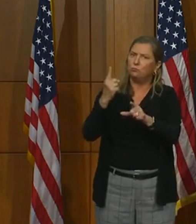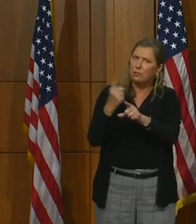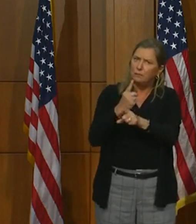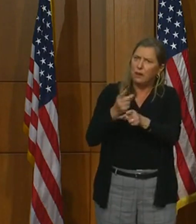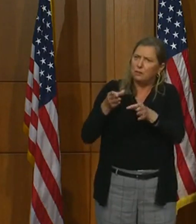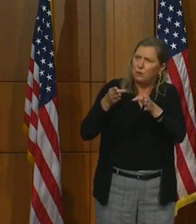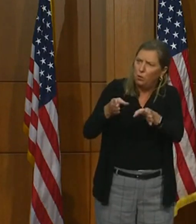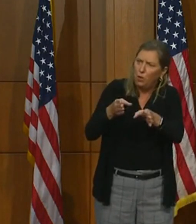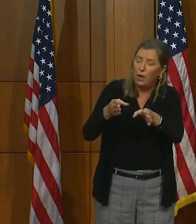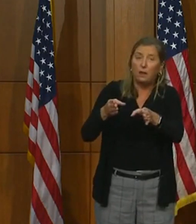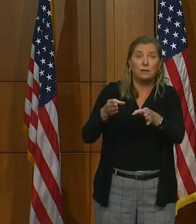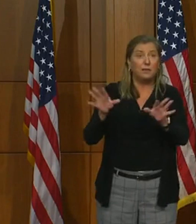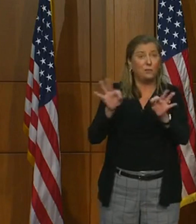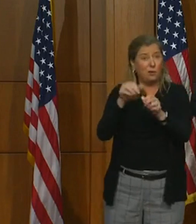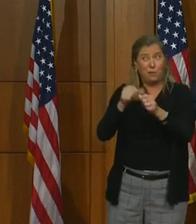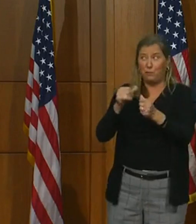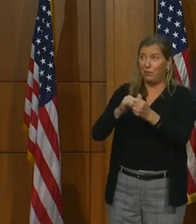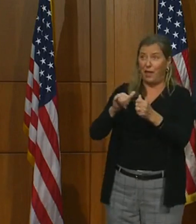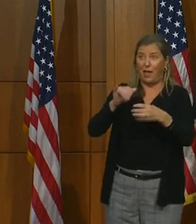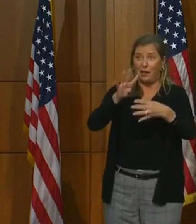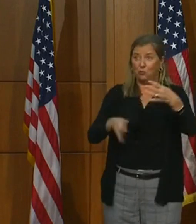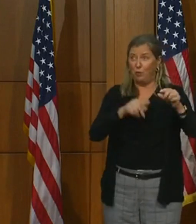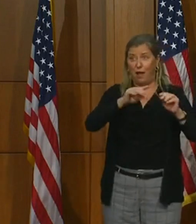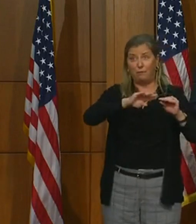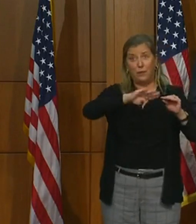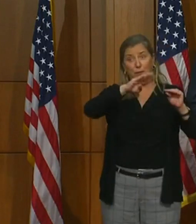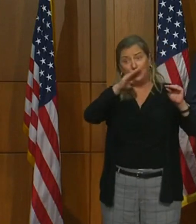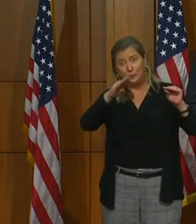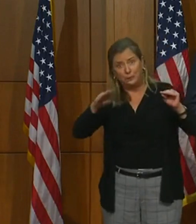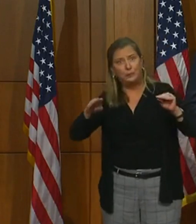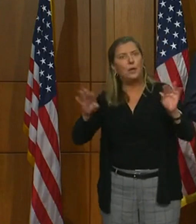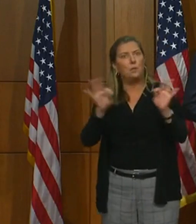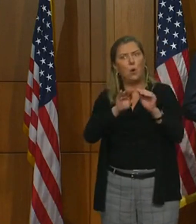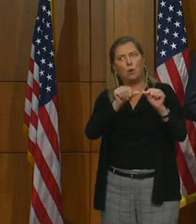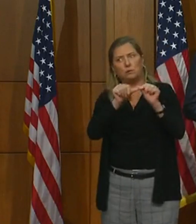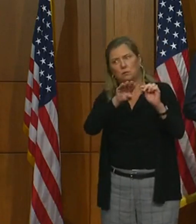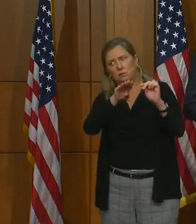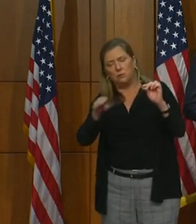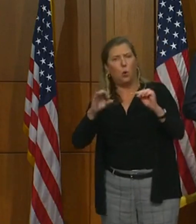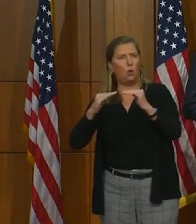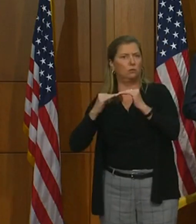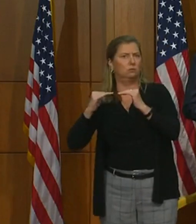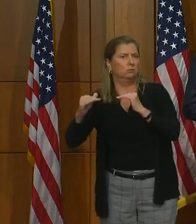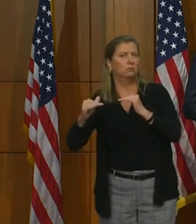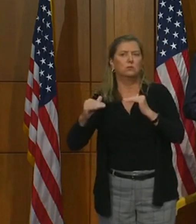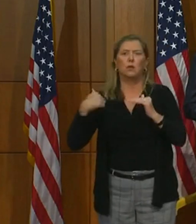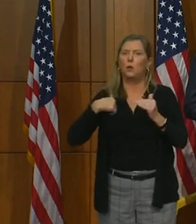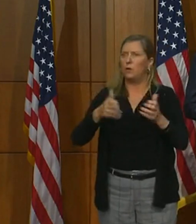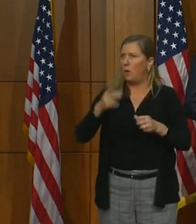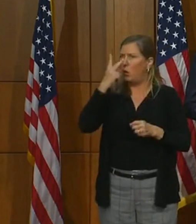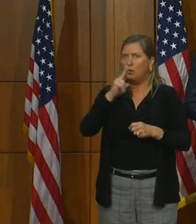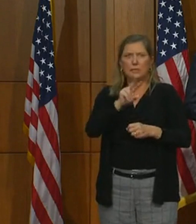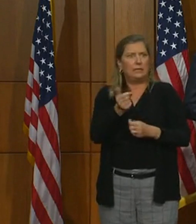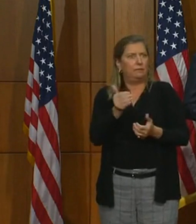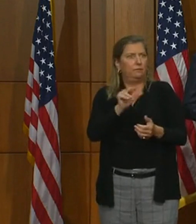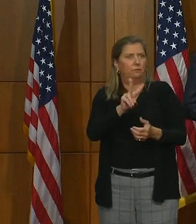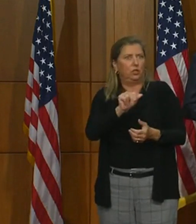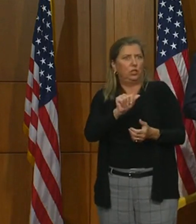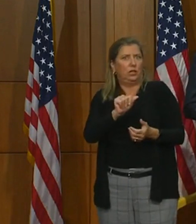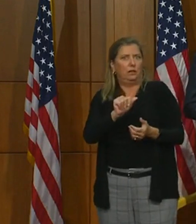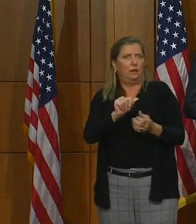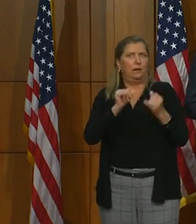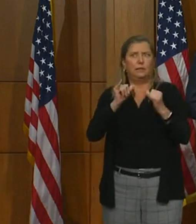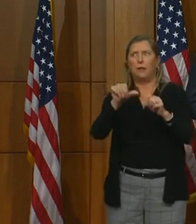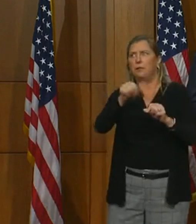making sure that that graph that we see with the infection rate stays steady or declines. As the governor said, we do not want to see Virginia in the